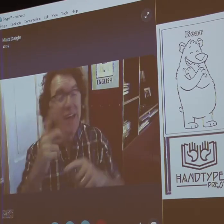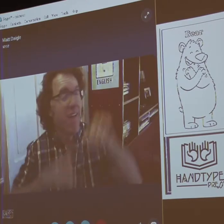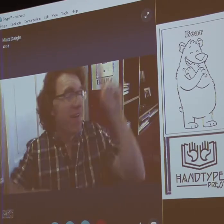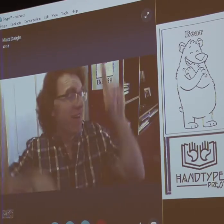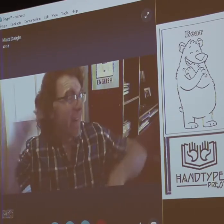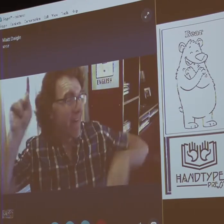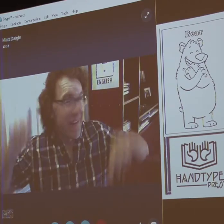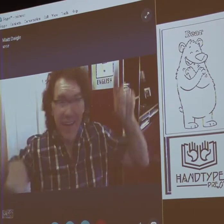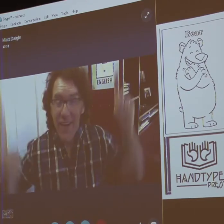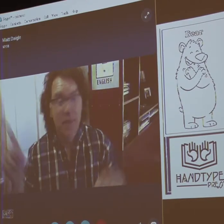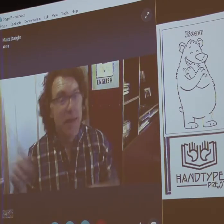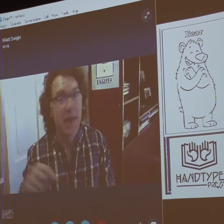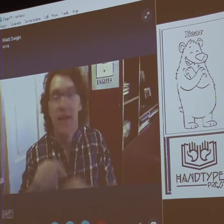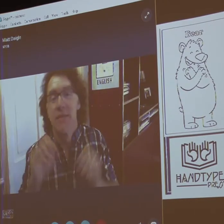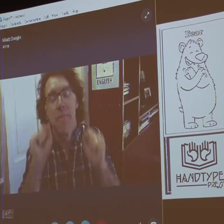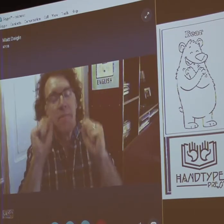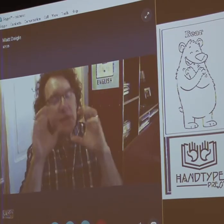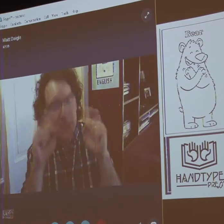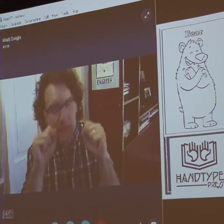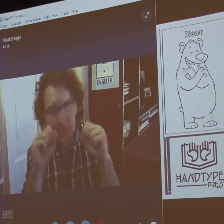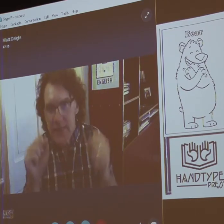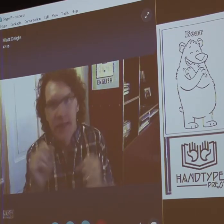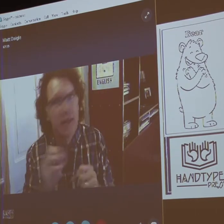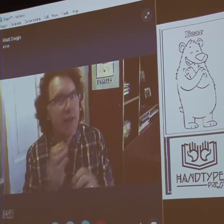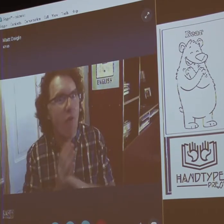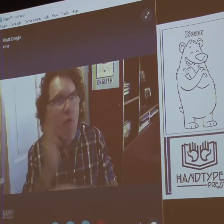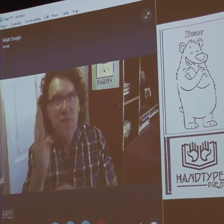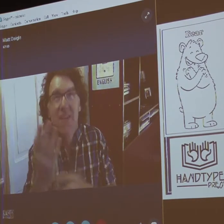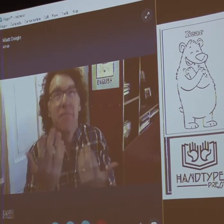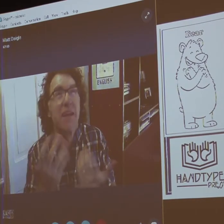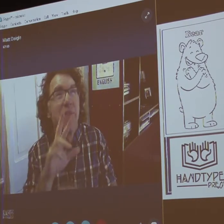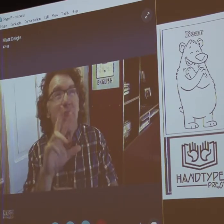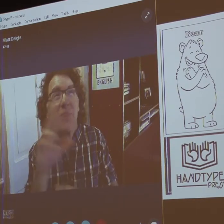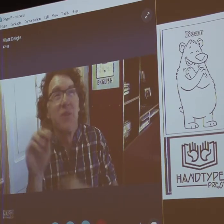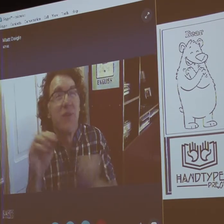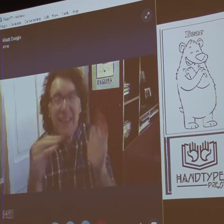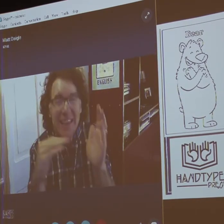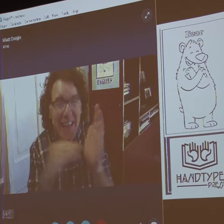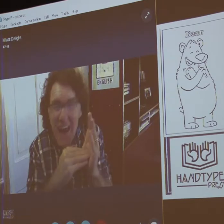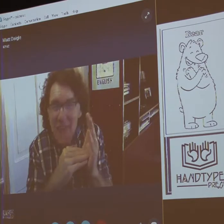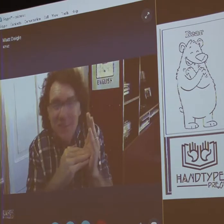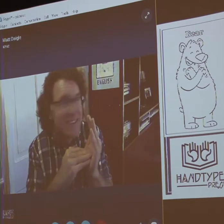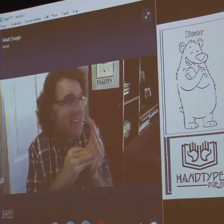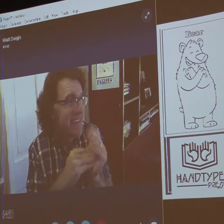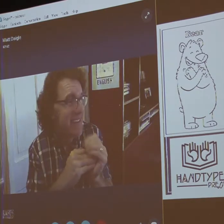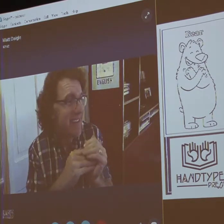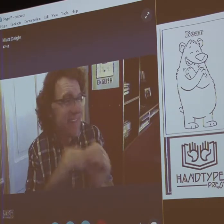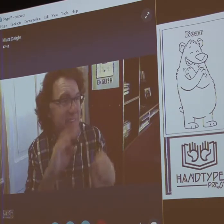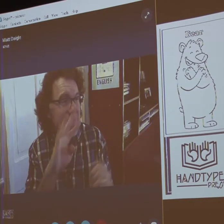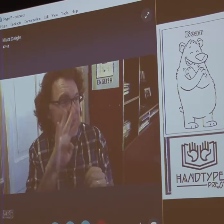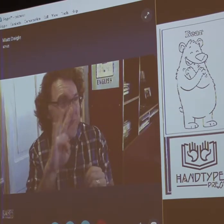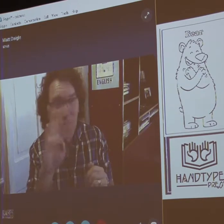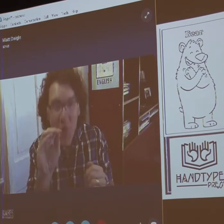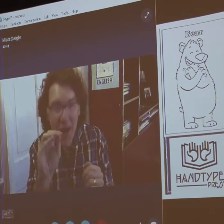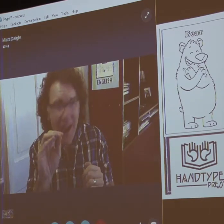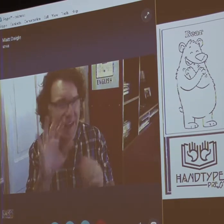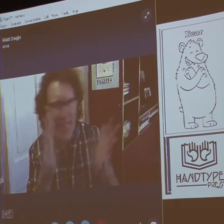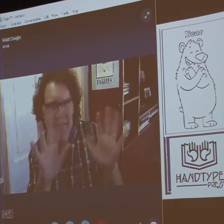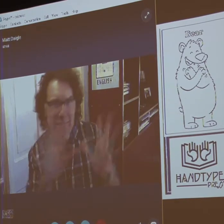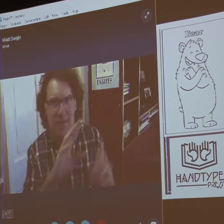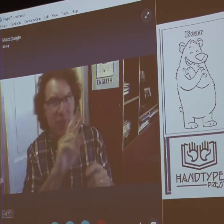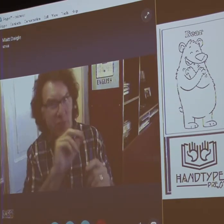So you will see every variety of Deaf people. It is amazing. I want to say over 30,